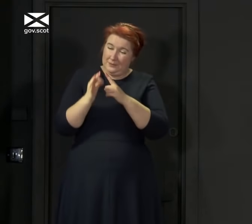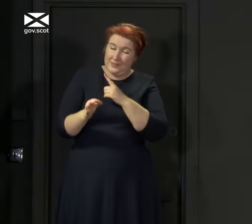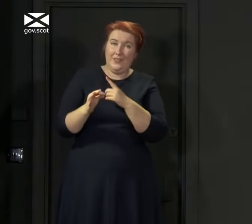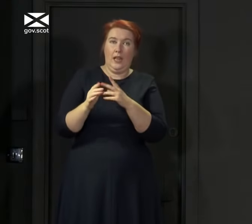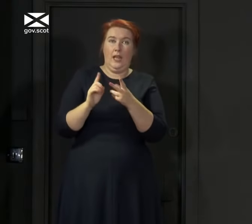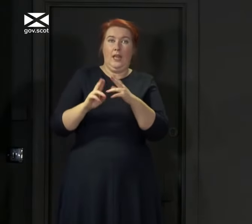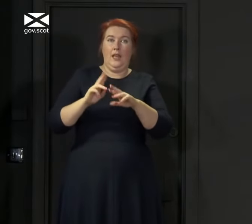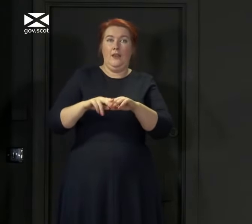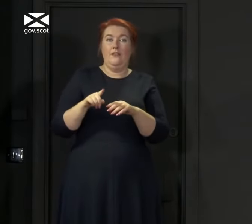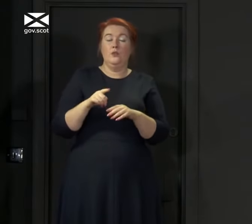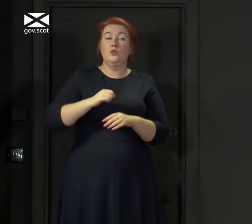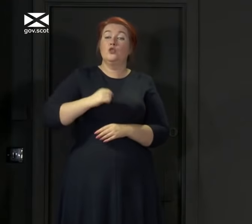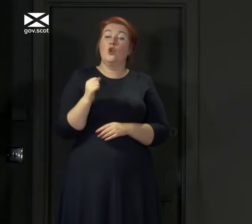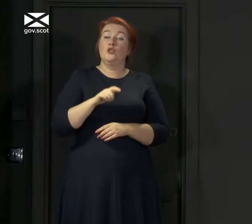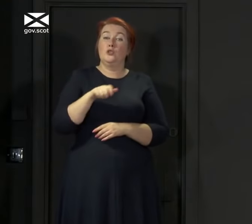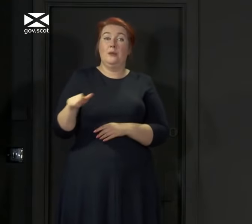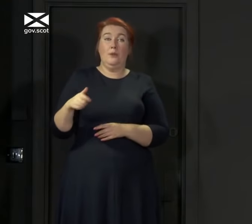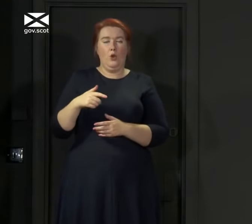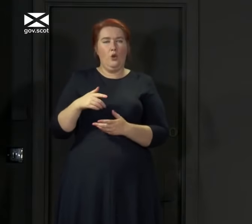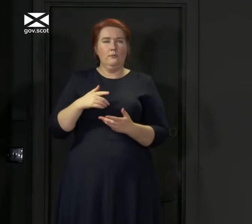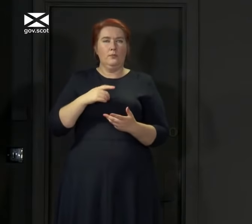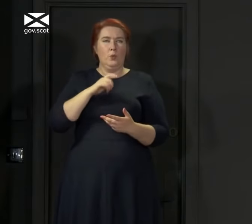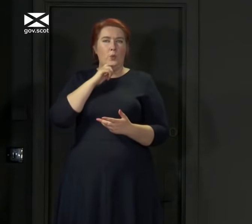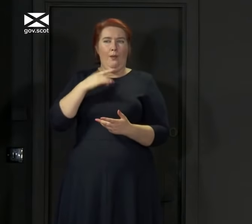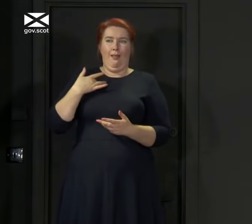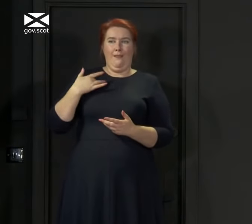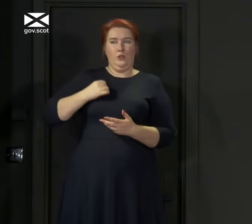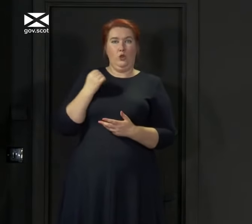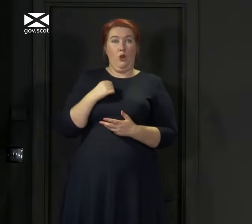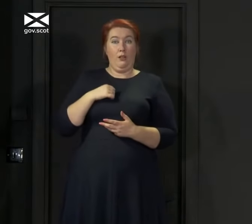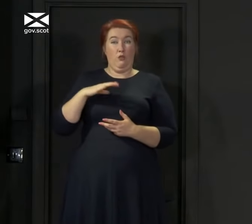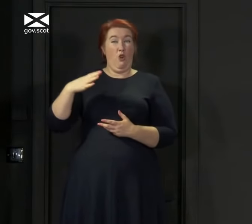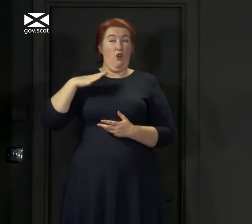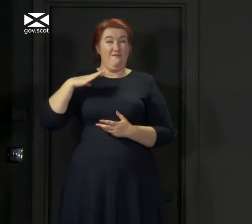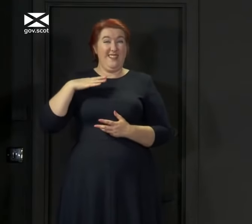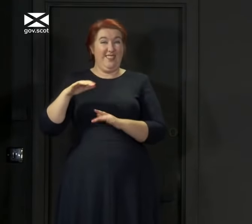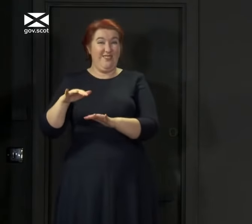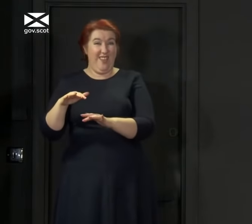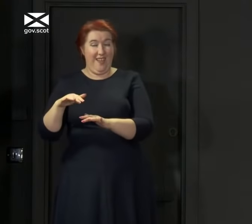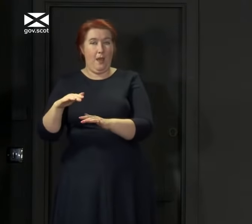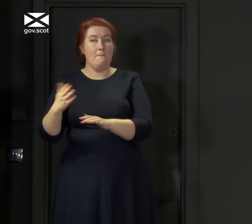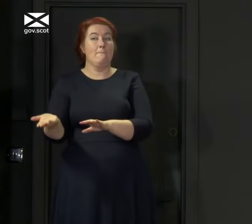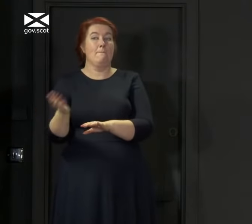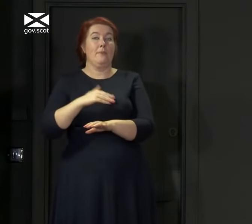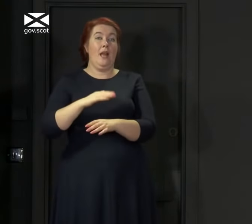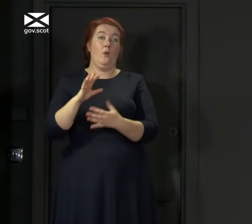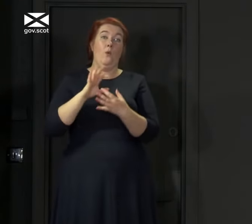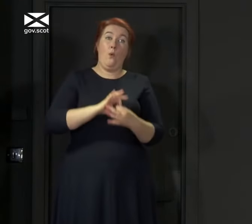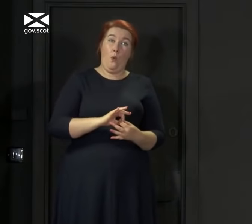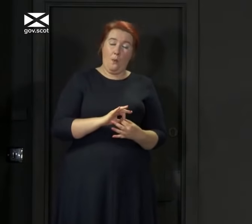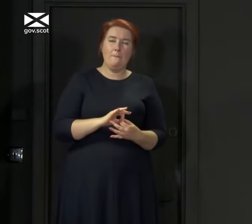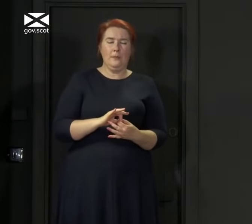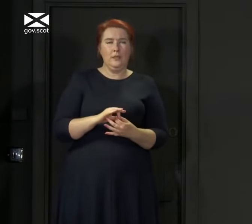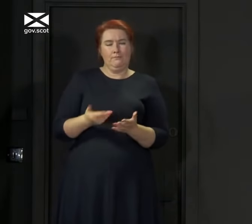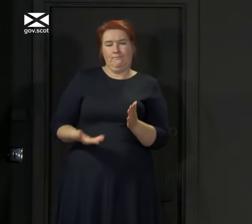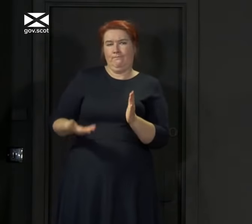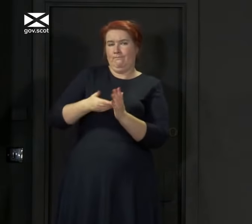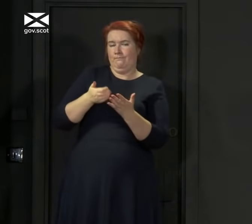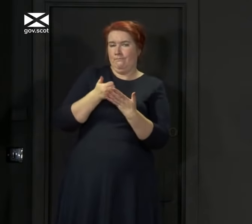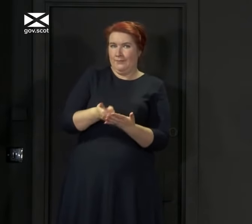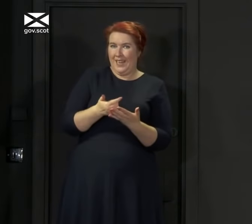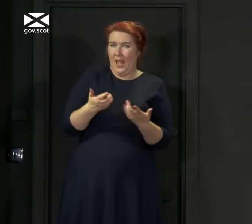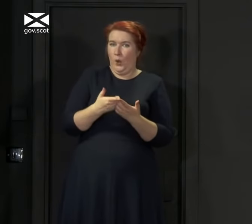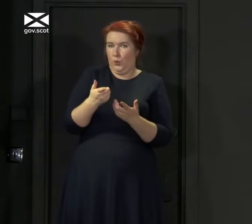to Scottish people or Scottish residents who are there and coming home, putting additional, giving additional advice about